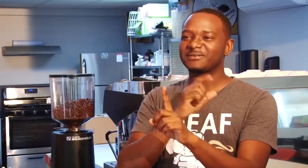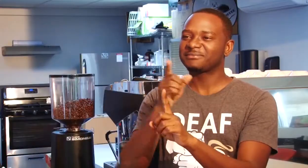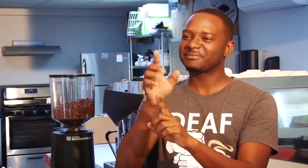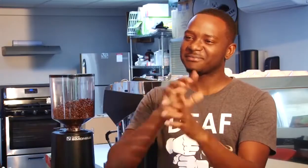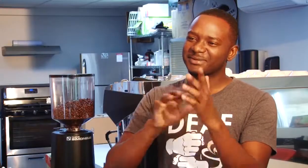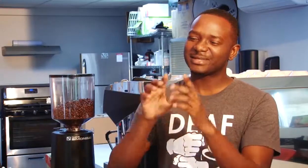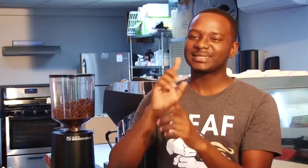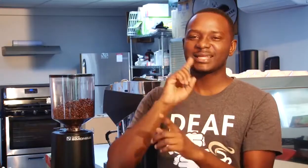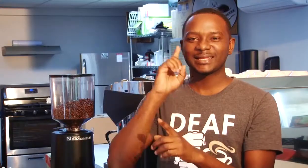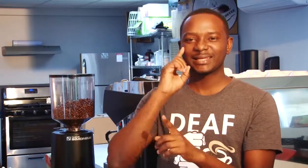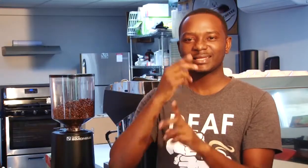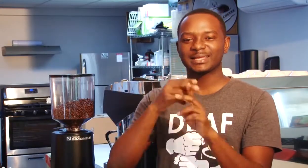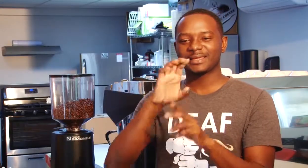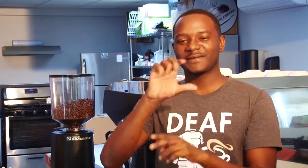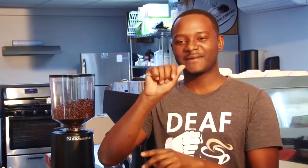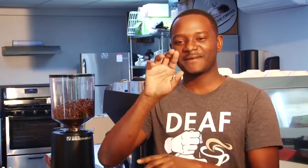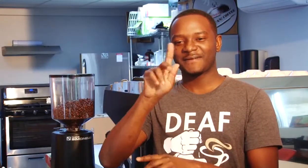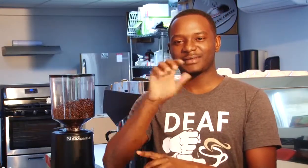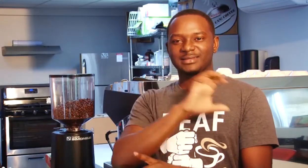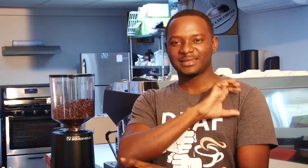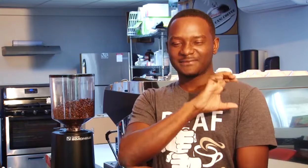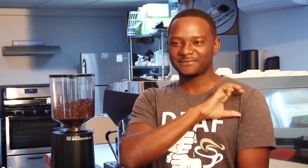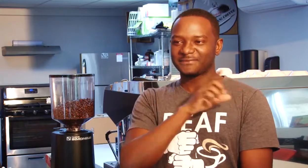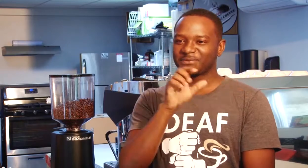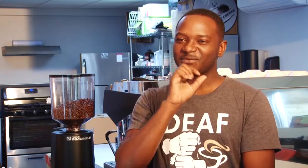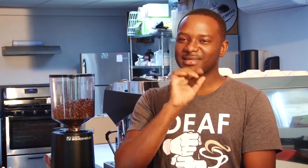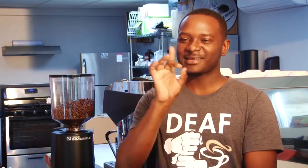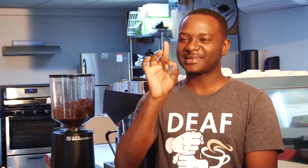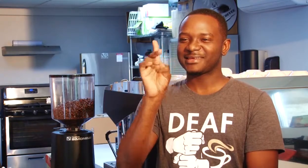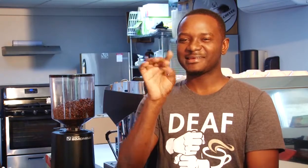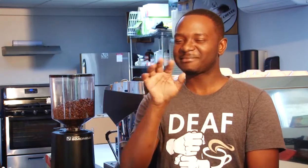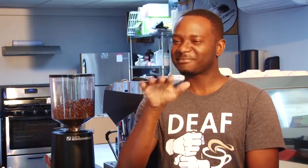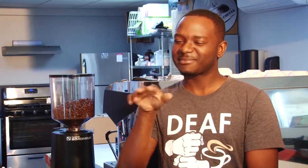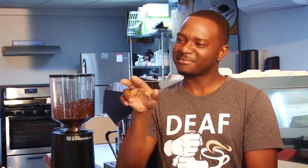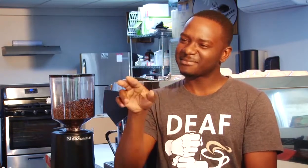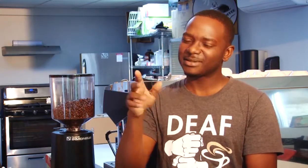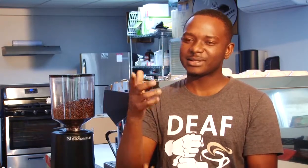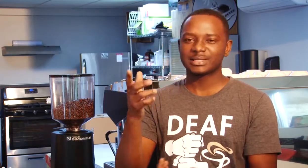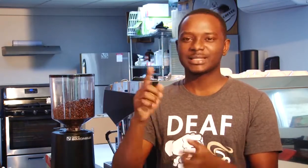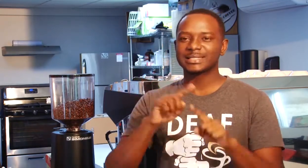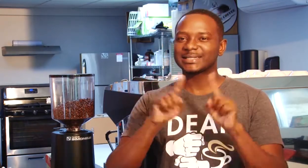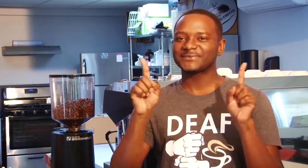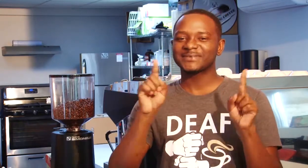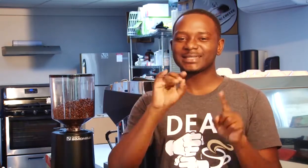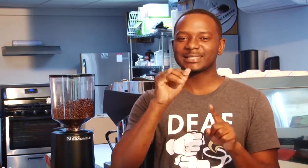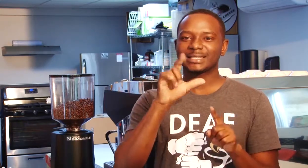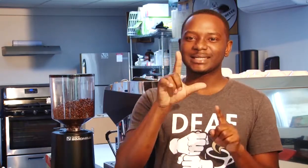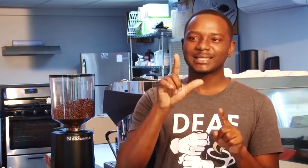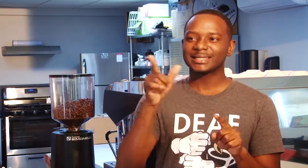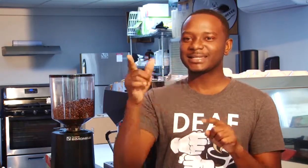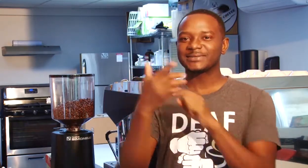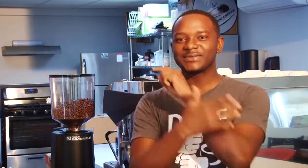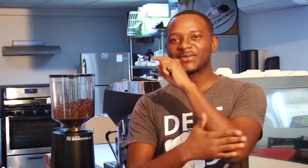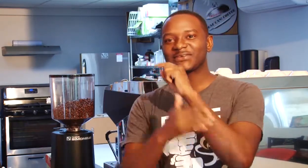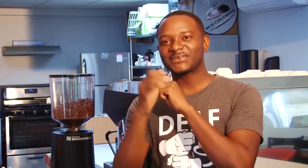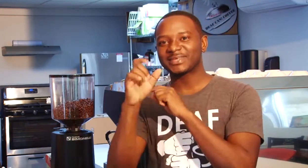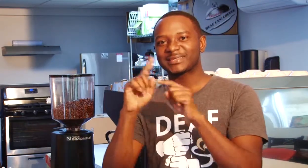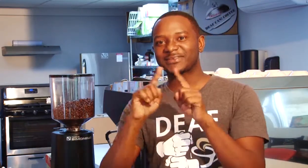Top Hill, and there's an old man there. His name is Clark, and he's a coffee farmer. He's about 80 years old, and we went there on a field trip. And you understand,